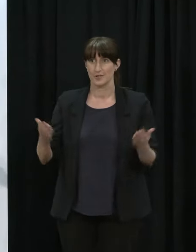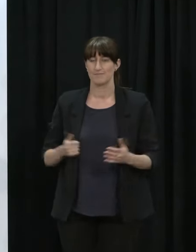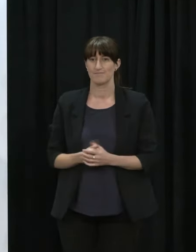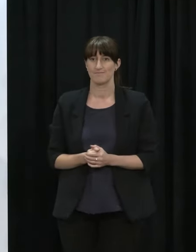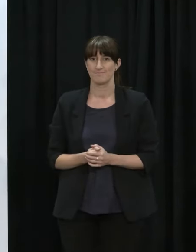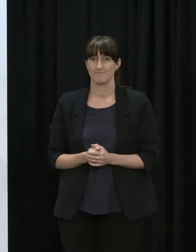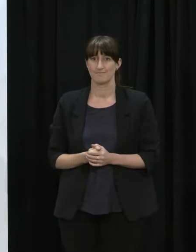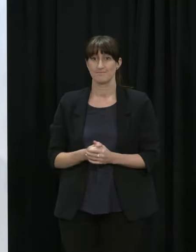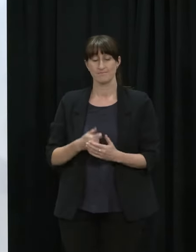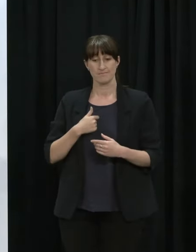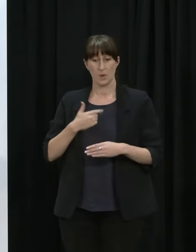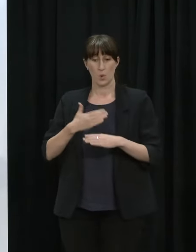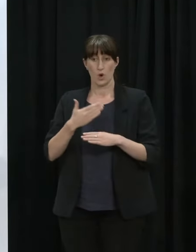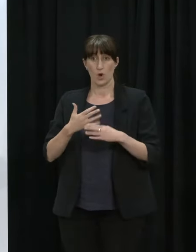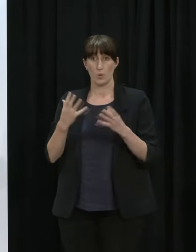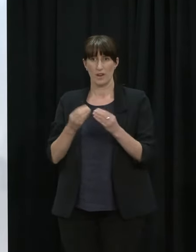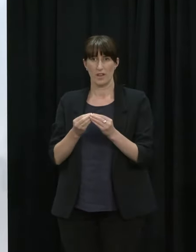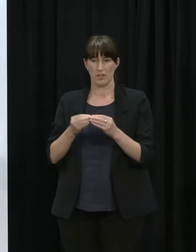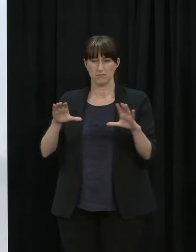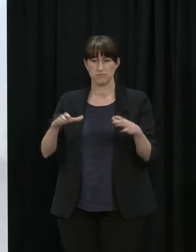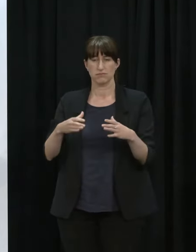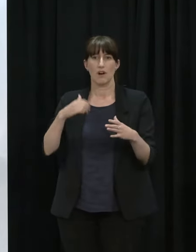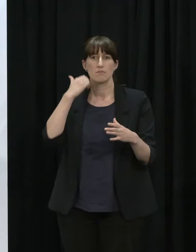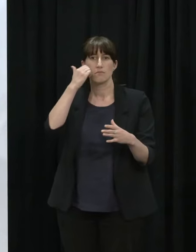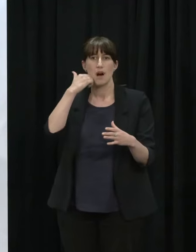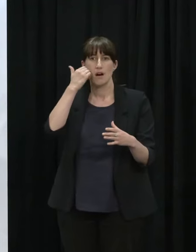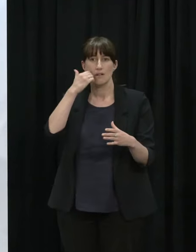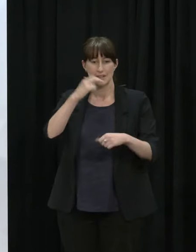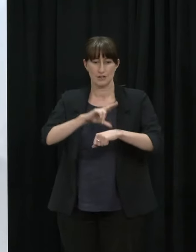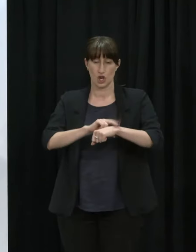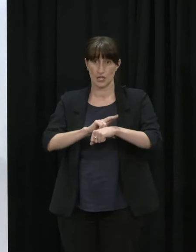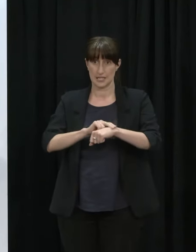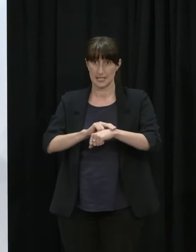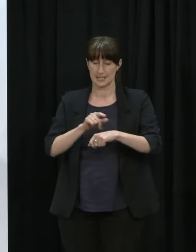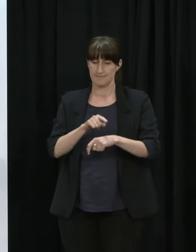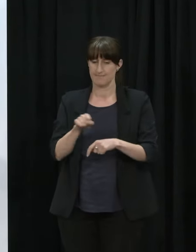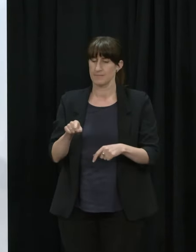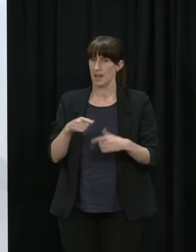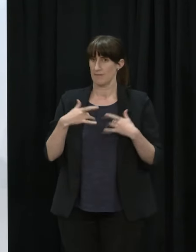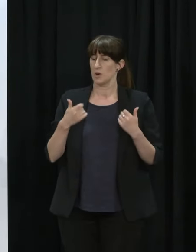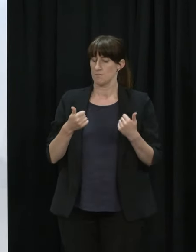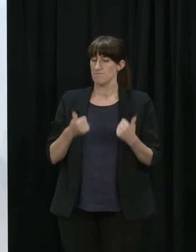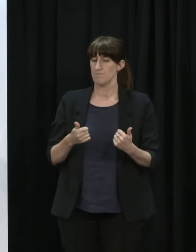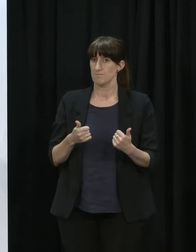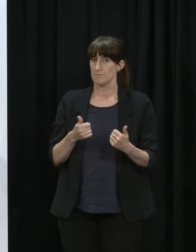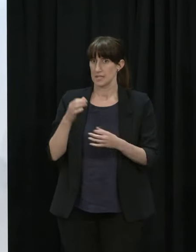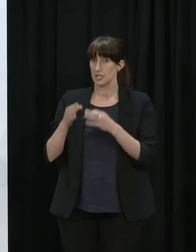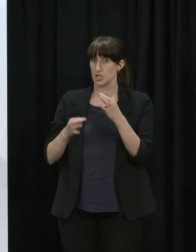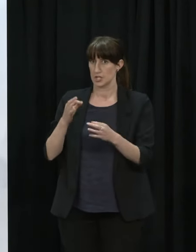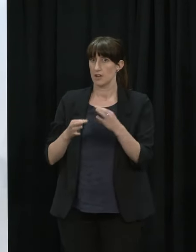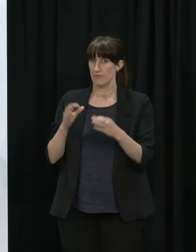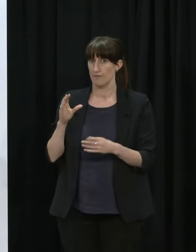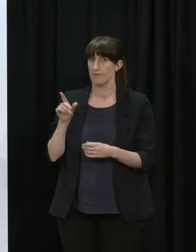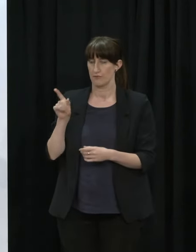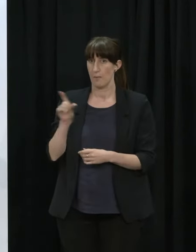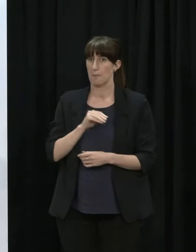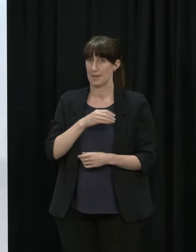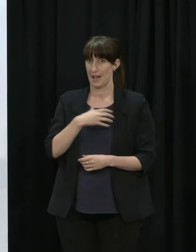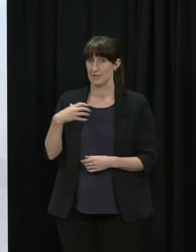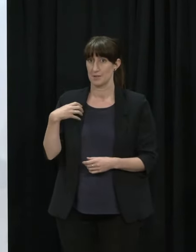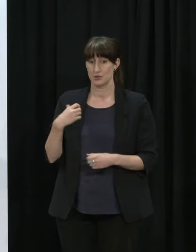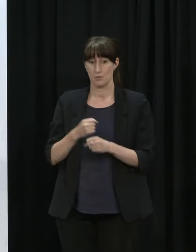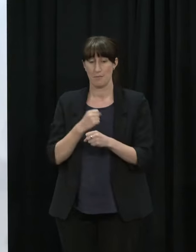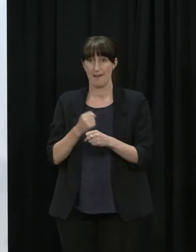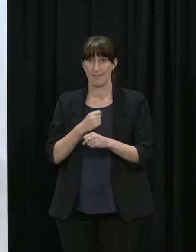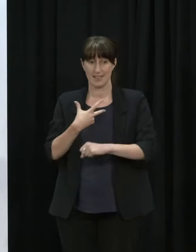pediatricians that I've been working with welcome the government's decision to make the pediatric vaccine available for tamariki